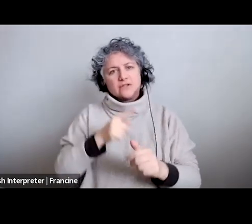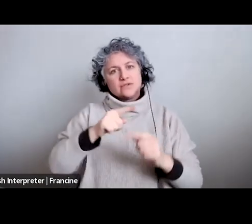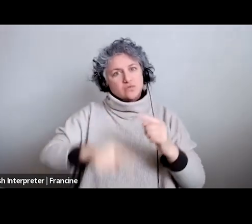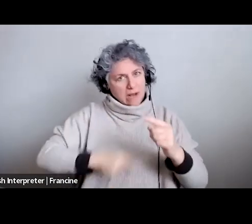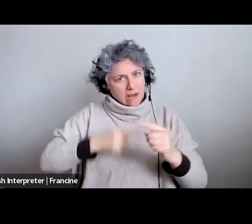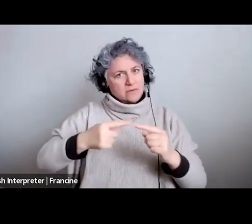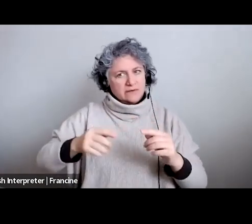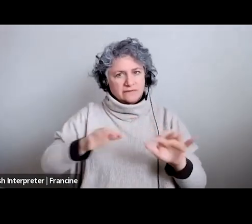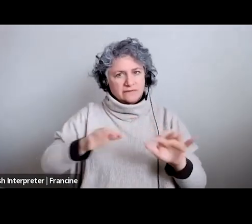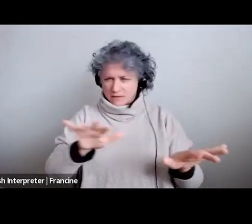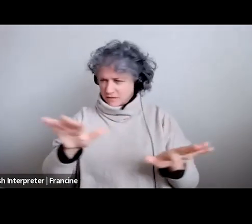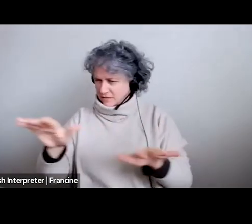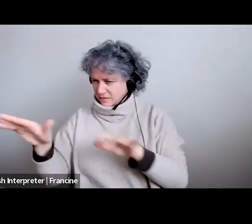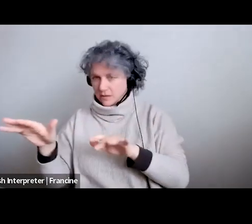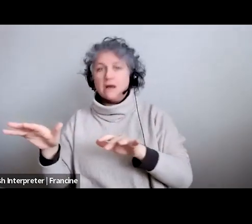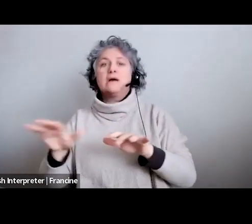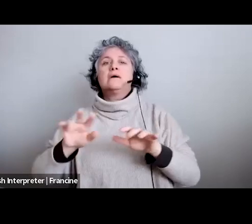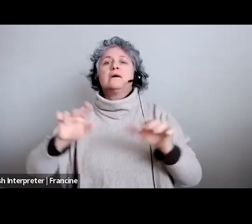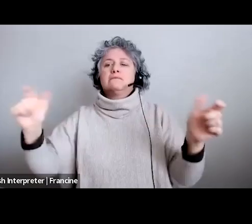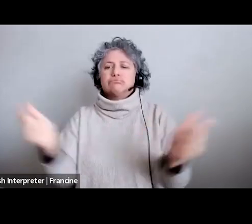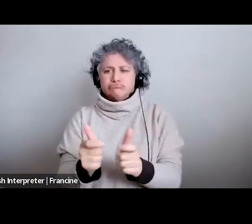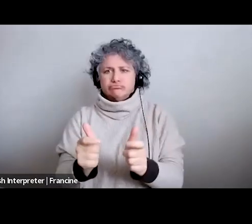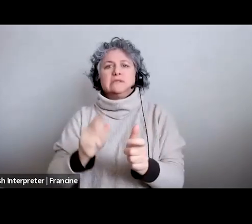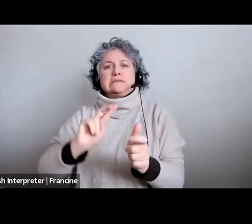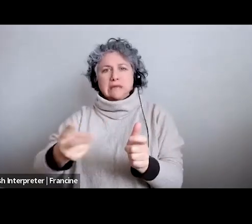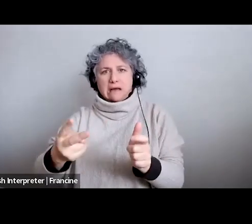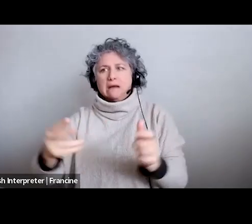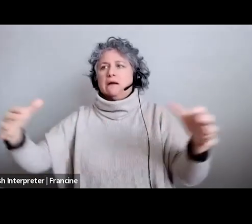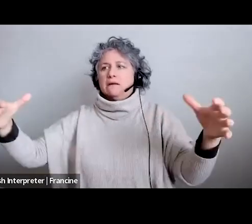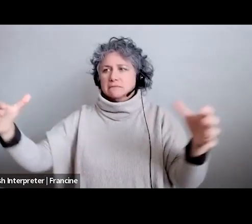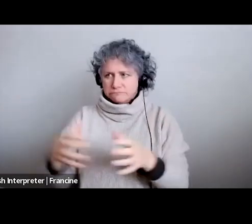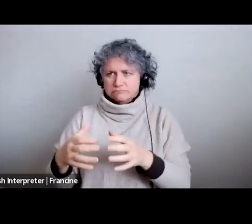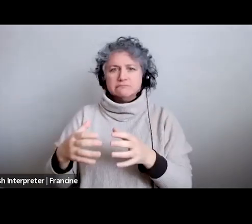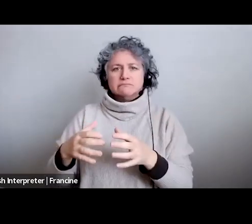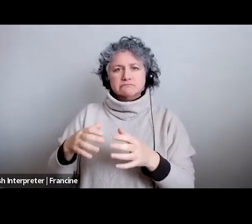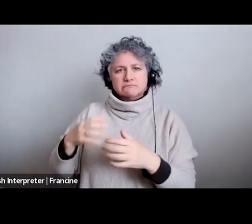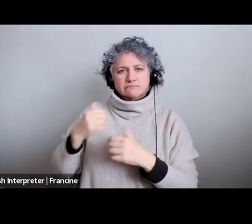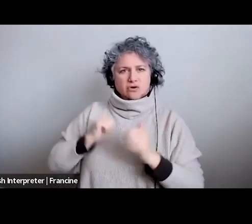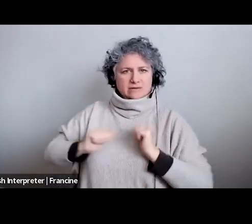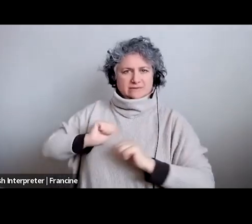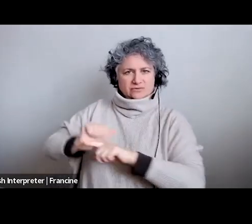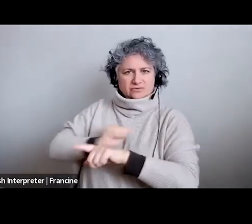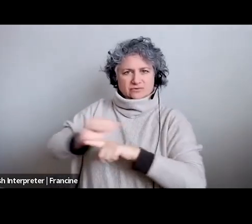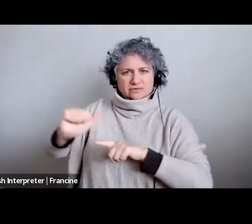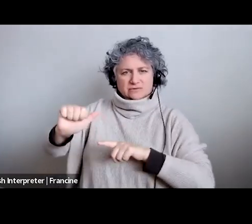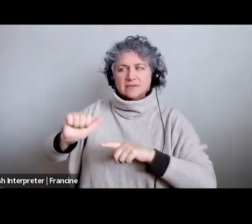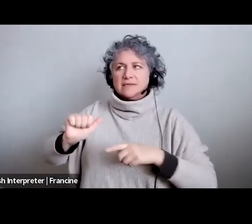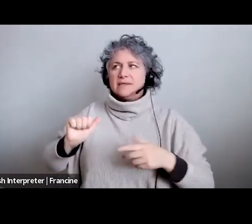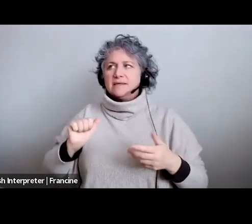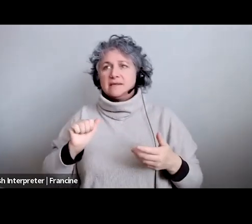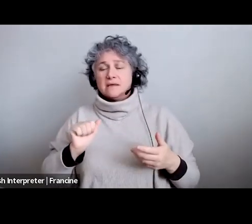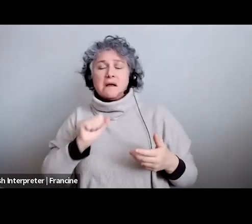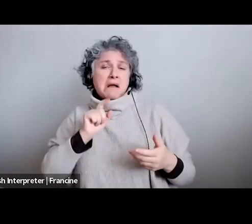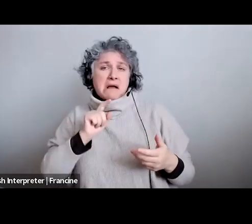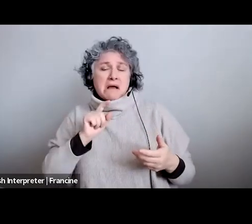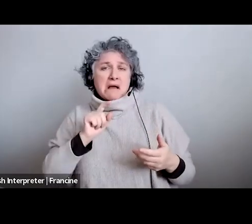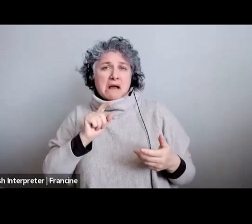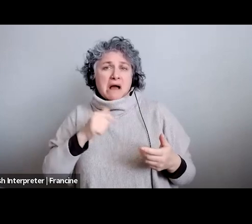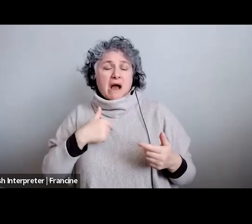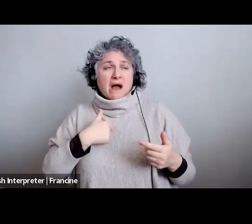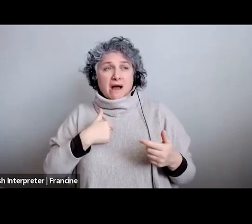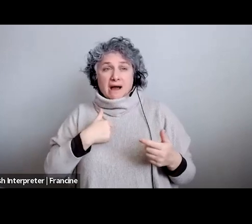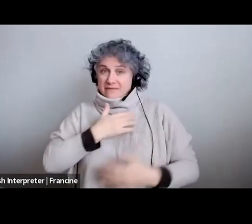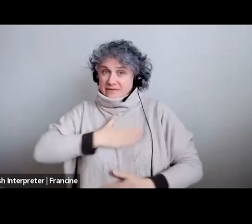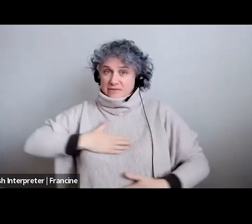first rounds yeah to really um redirect and i i really have enjoyed i've had many many